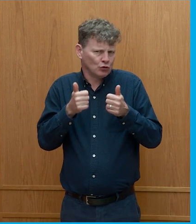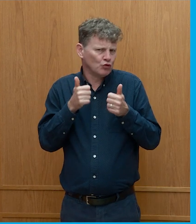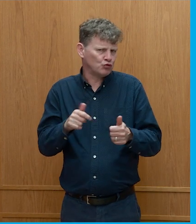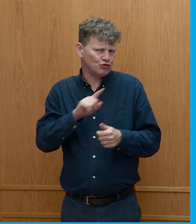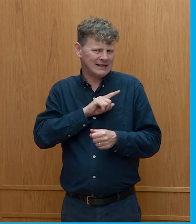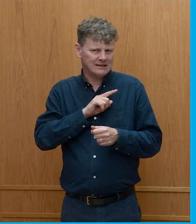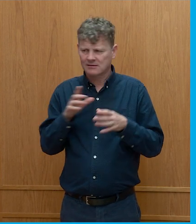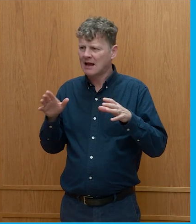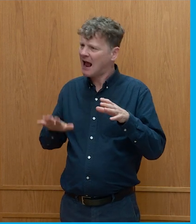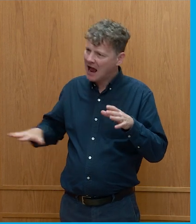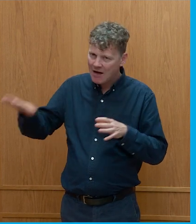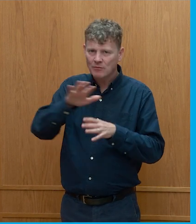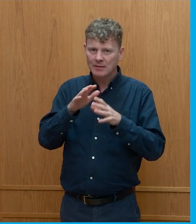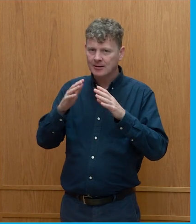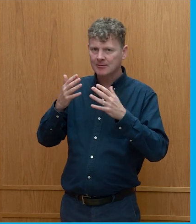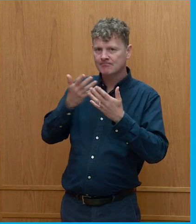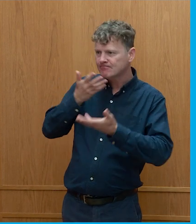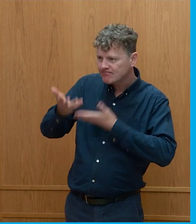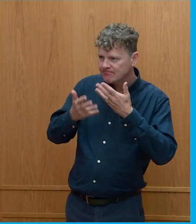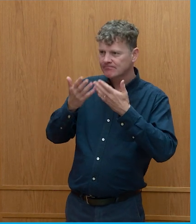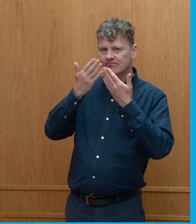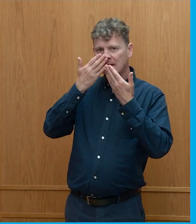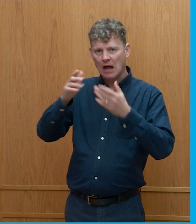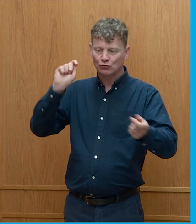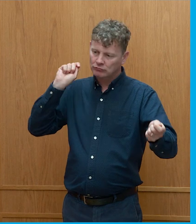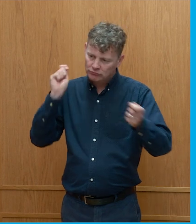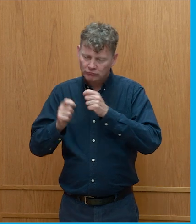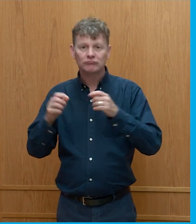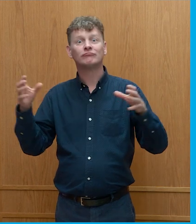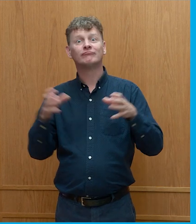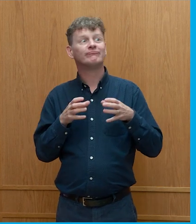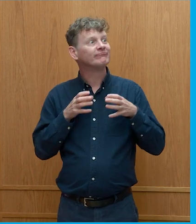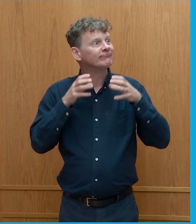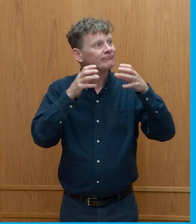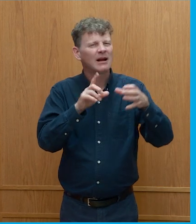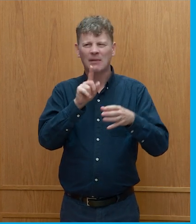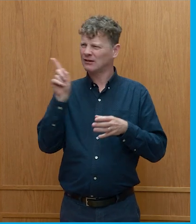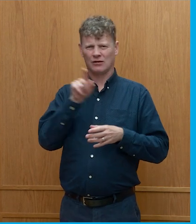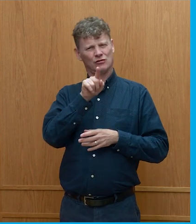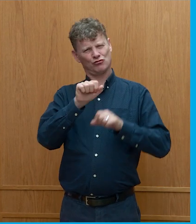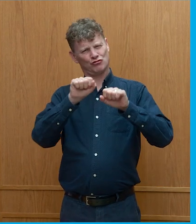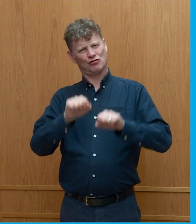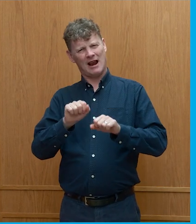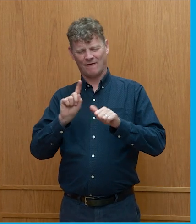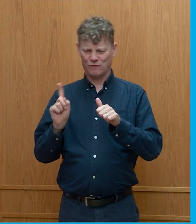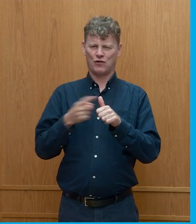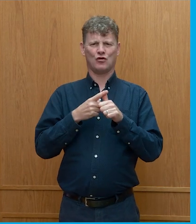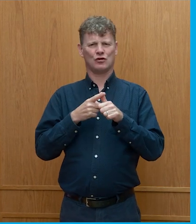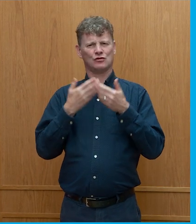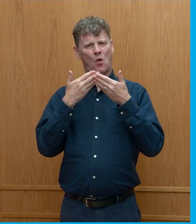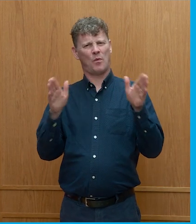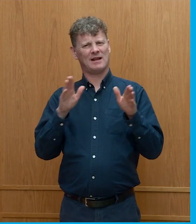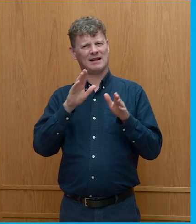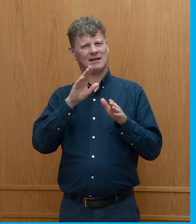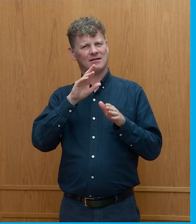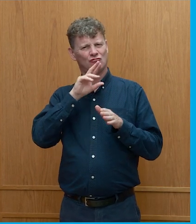people with us but my question is coming back to the chairman's initial remarks is it going to be sufficient or